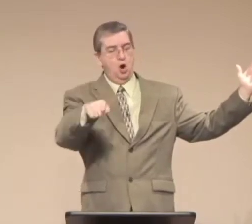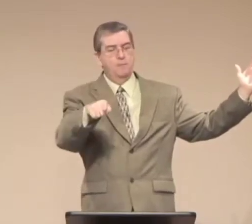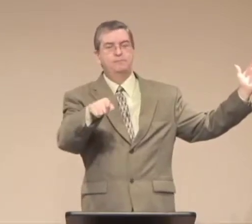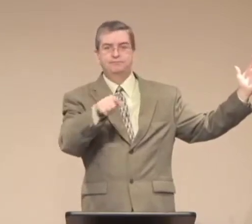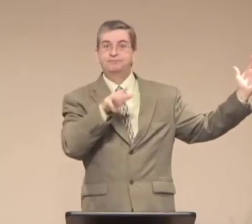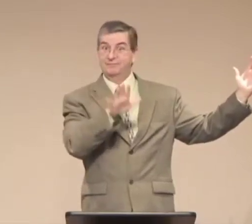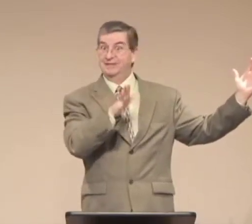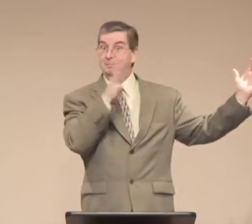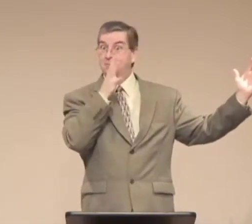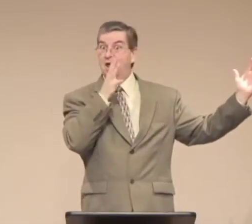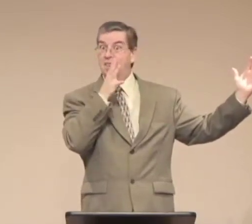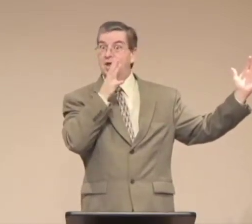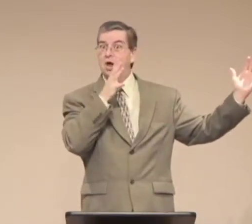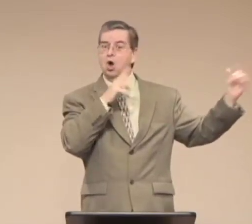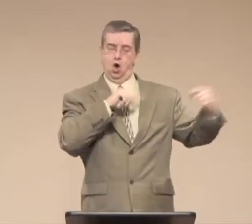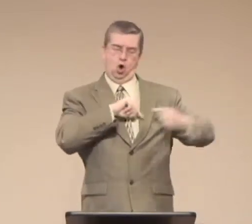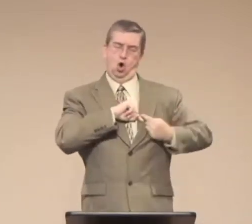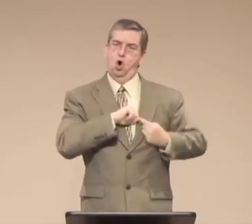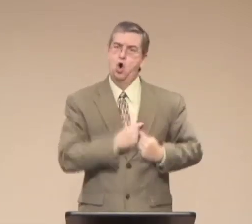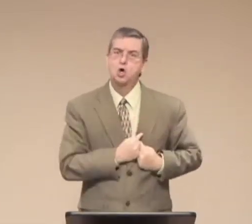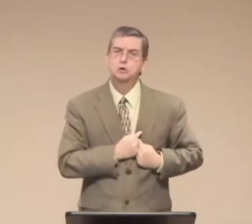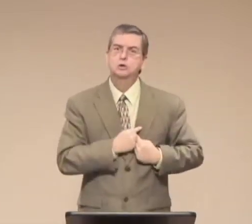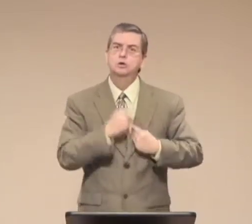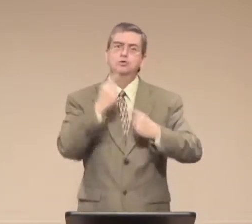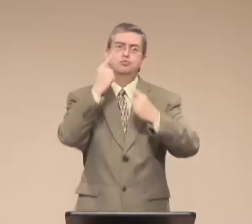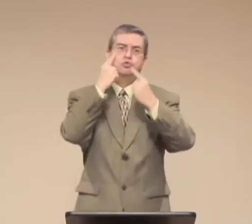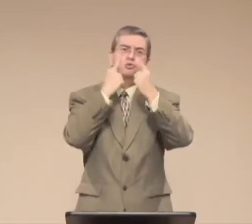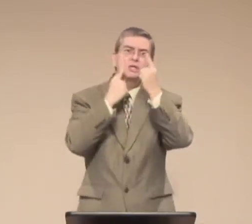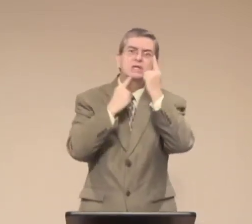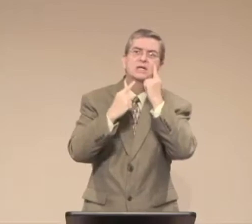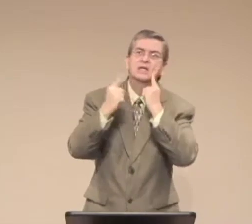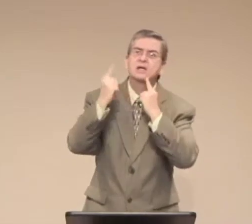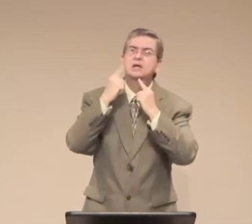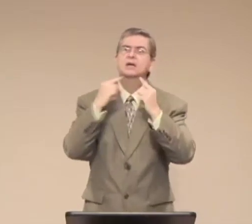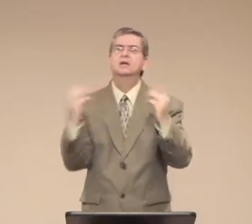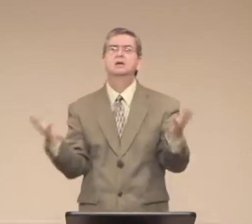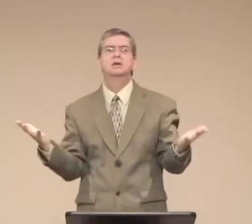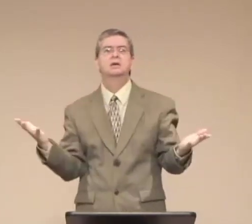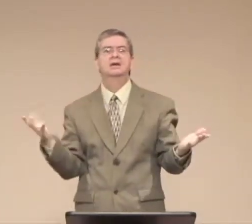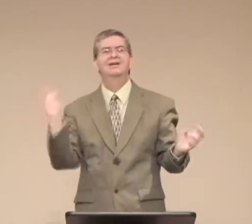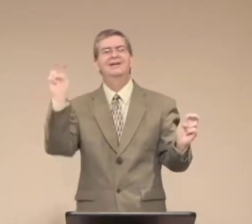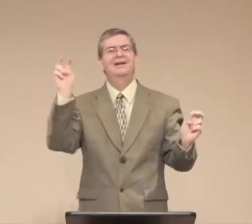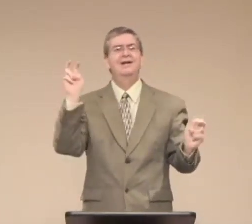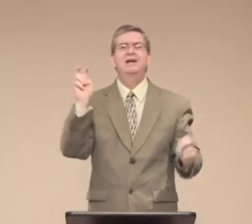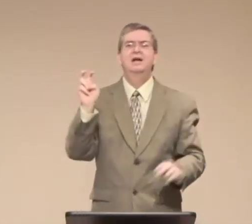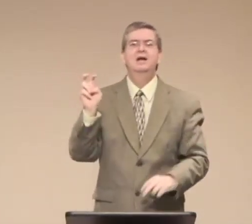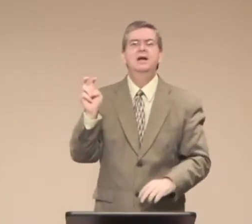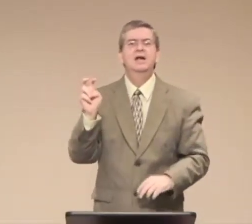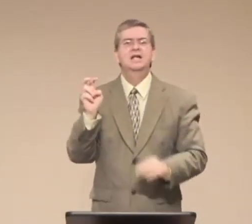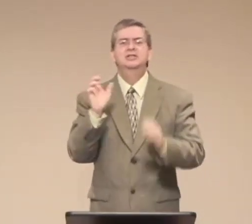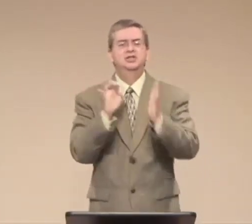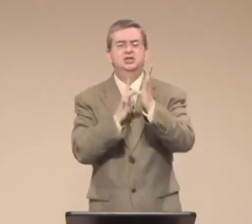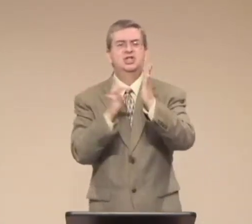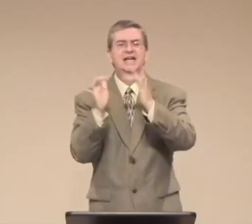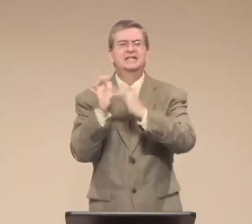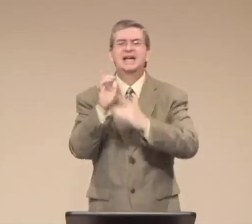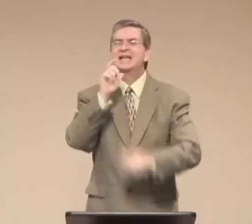Jesus there on the cross. And we know that his mother was tremendously